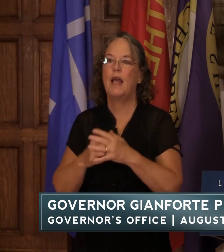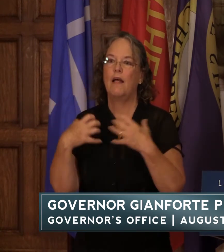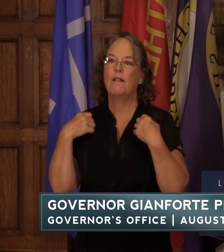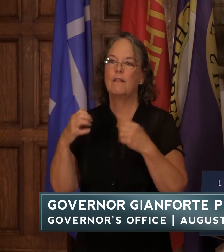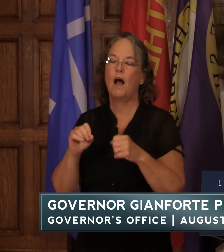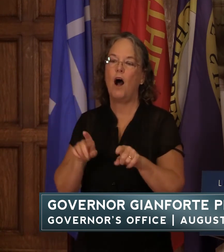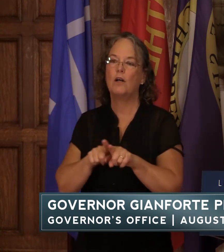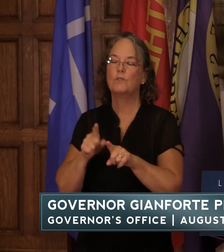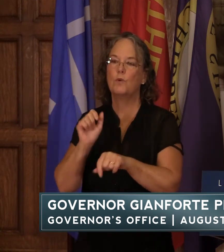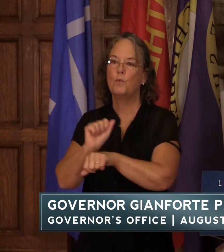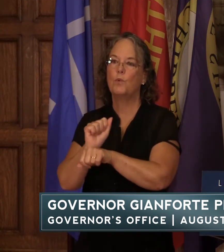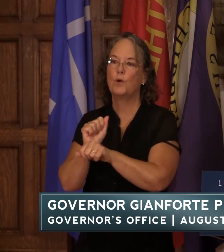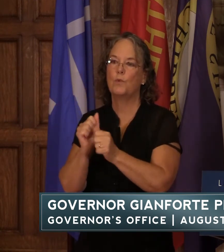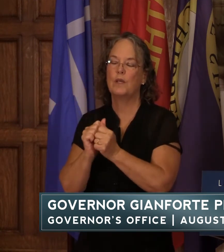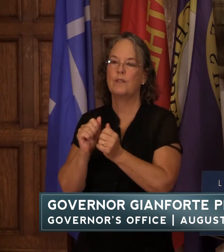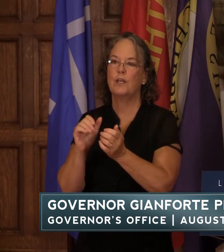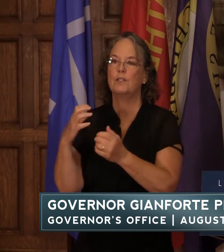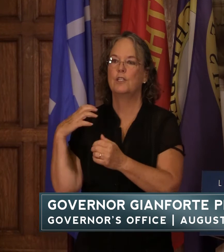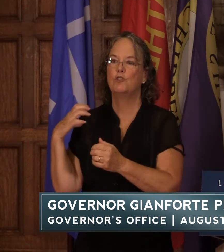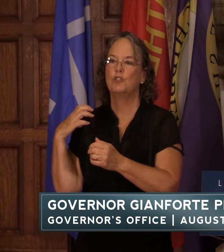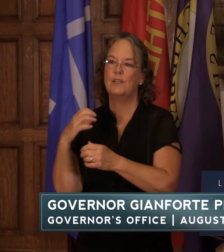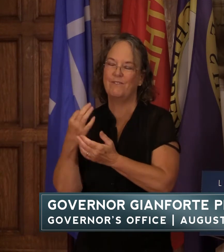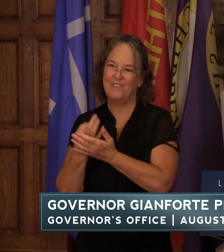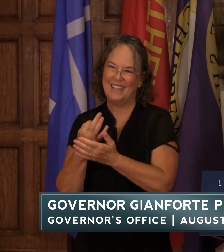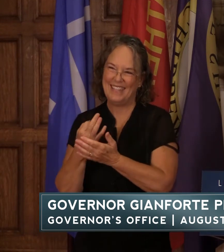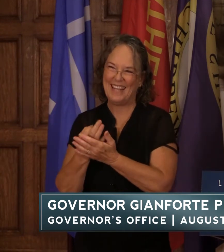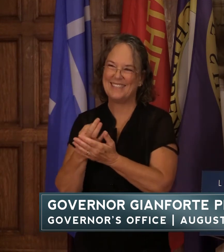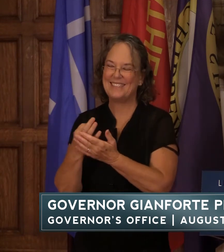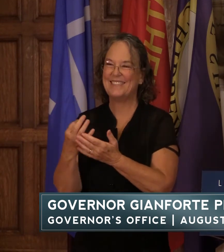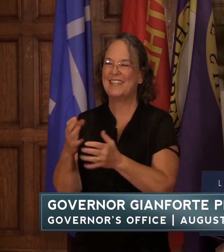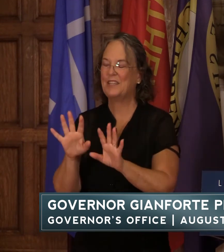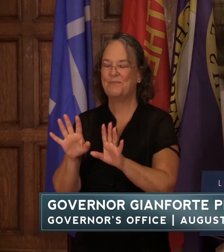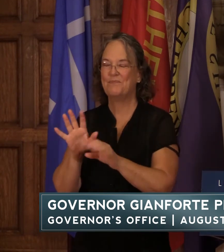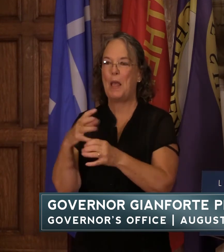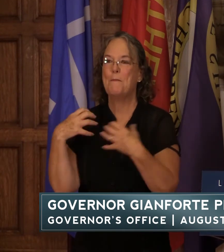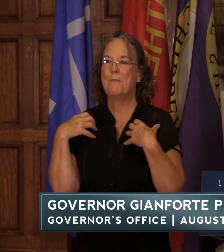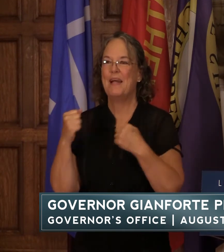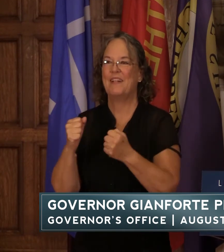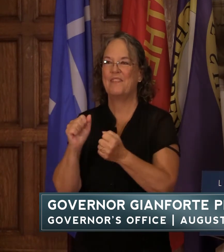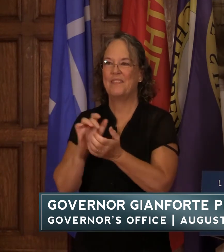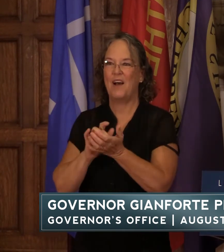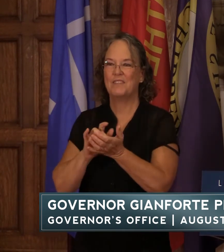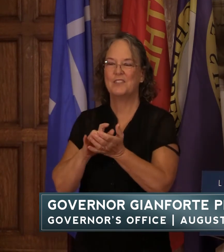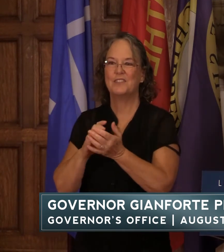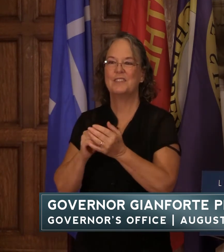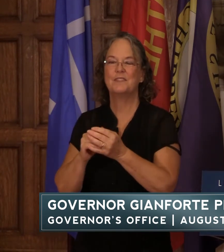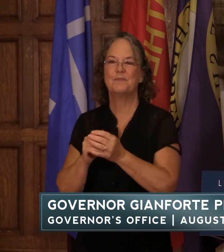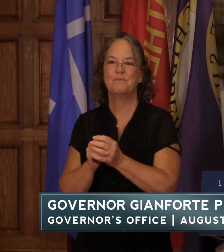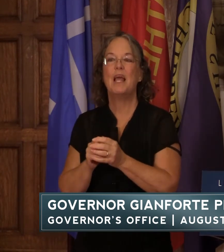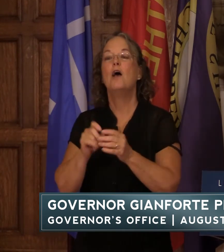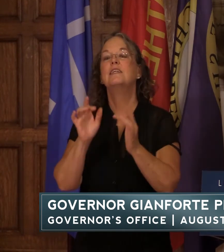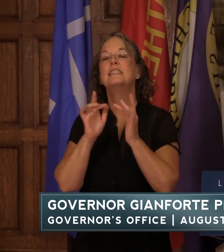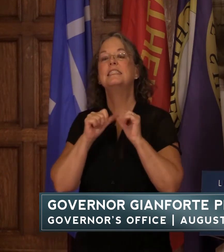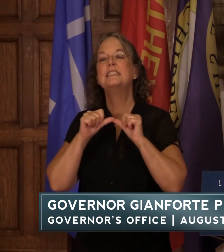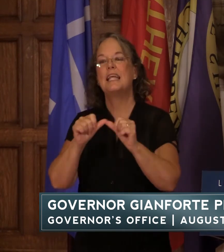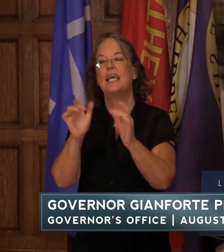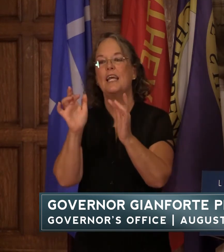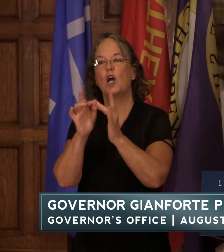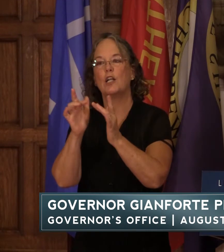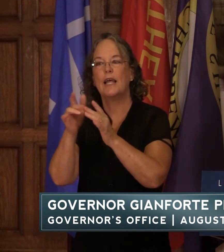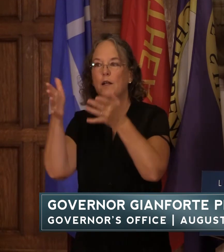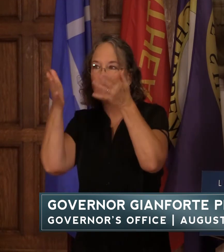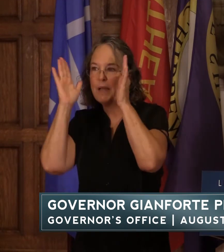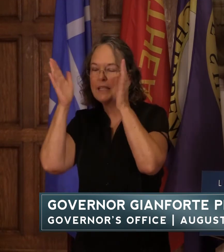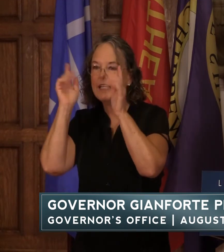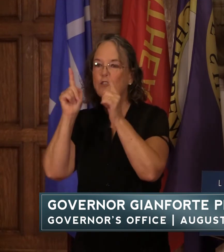chief medical officers and ceos and as they work in collaboration with the contracted medical staff that they've had relationships with for